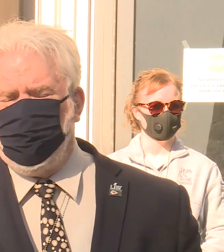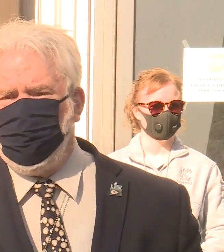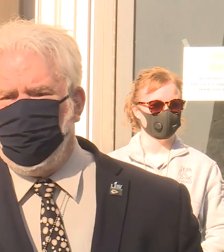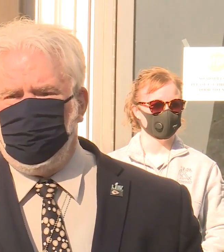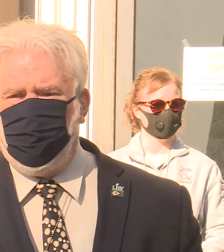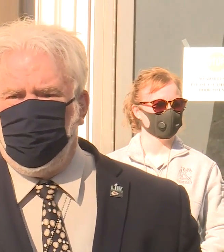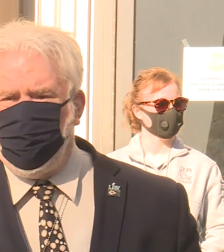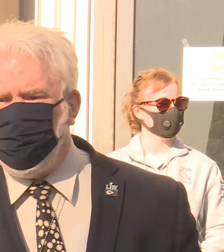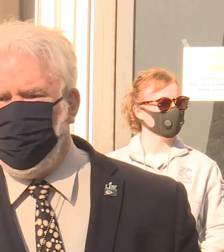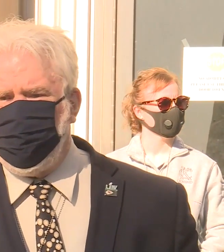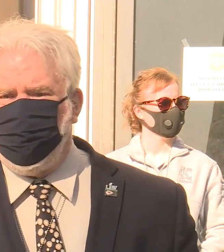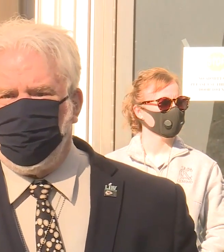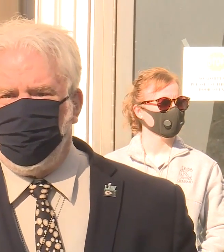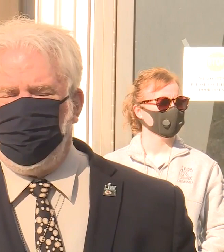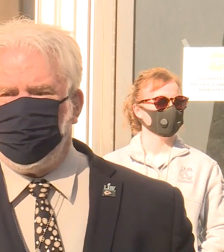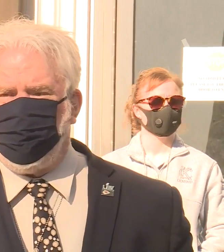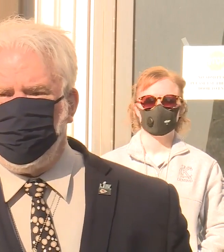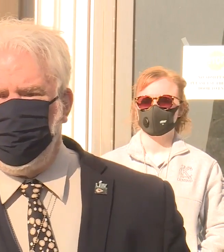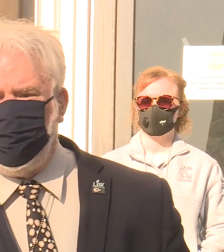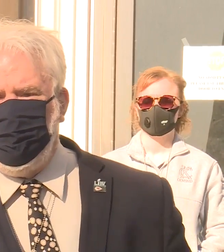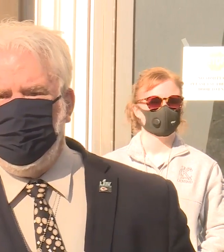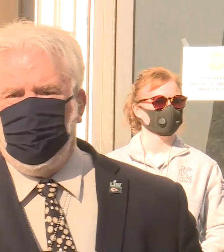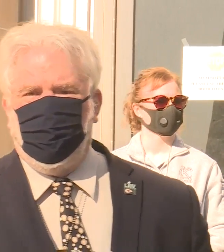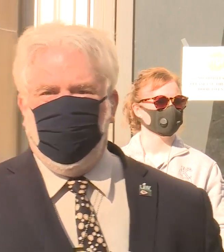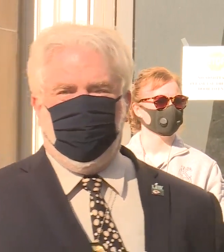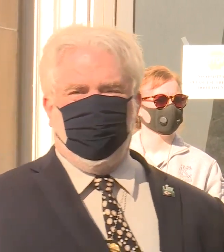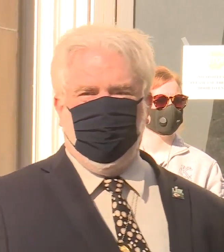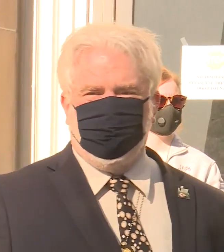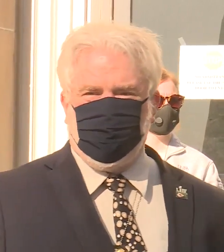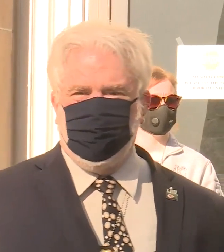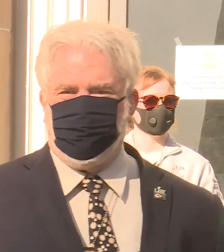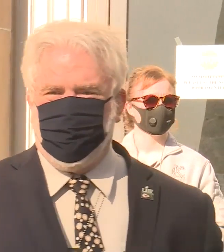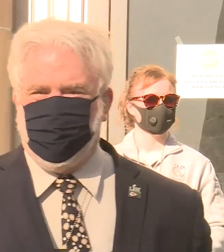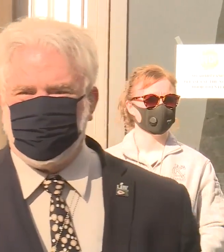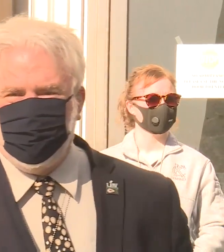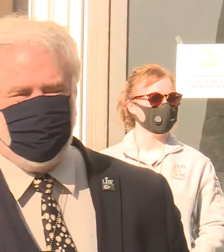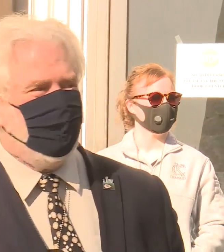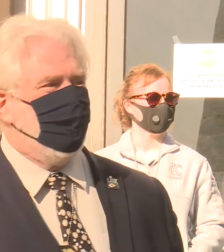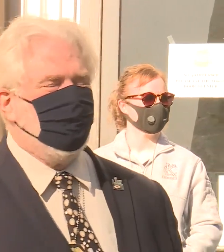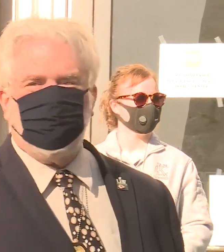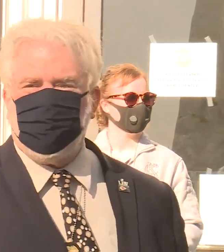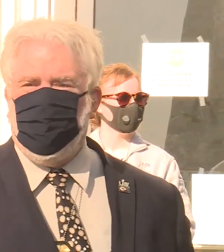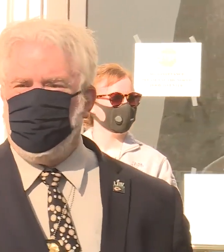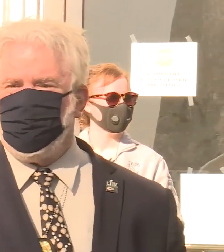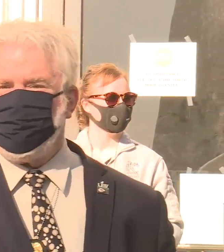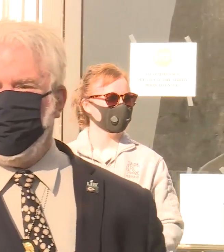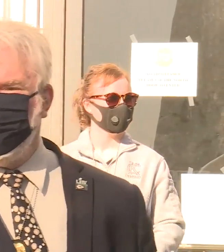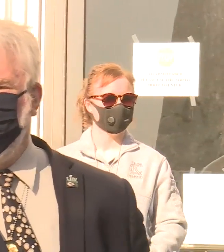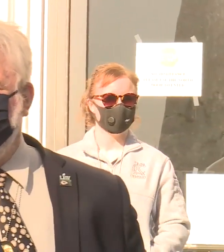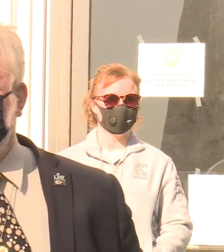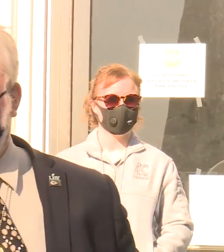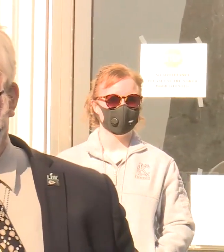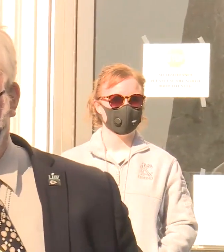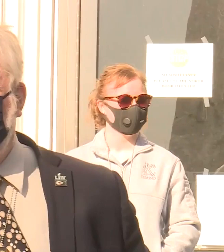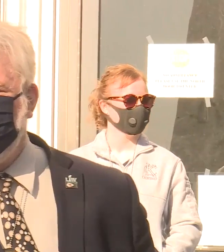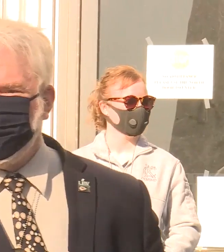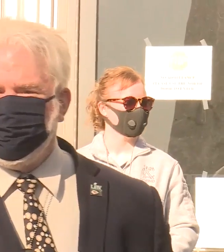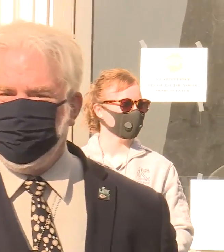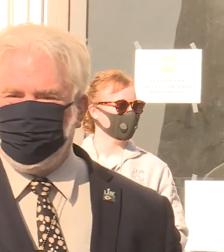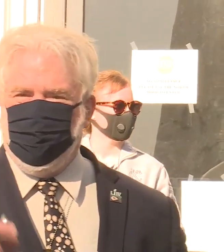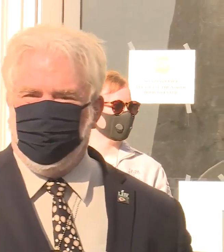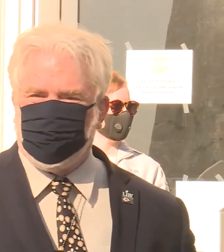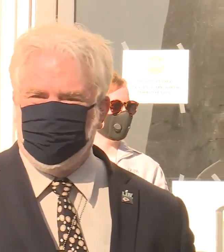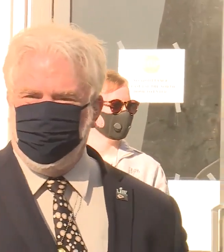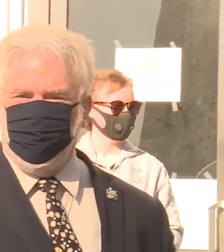But no, they won't be applying every week. That would, I don't have time for that. But thank you for clarifying it because I don't want to